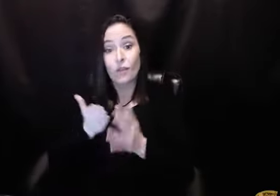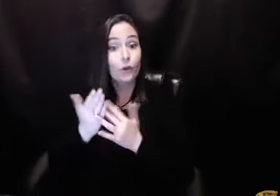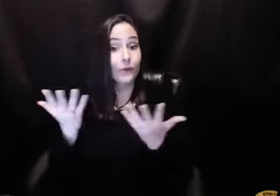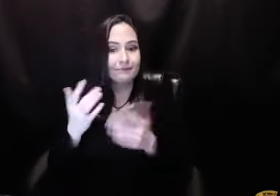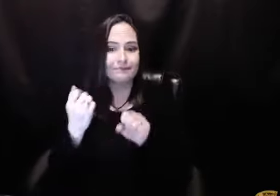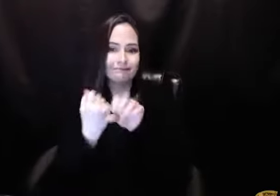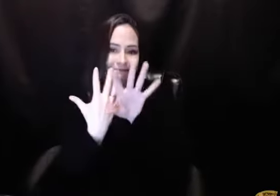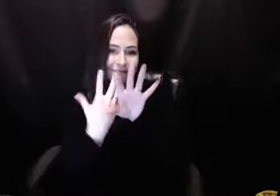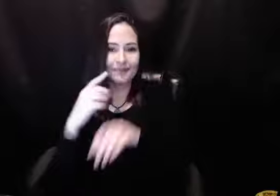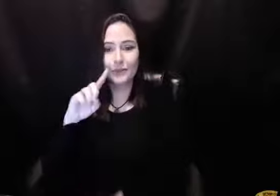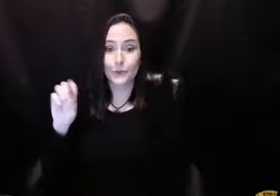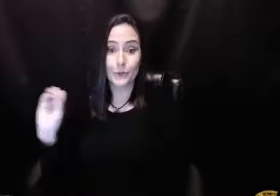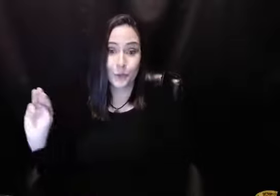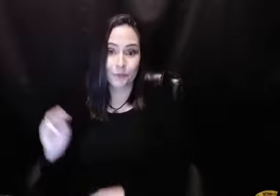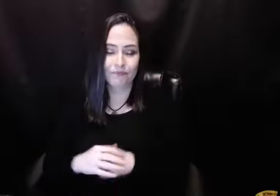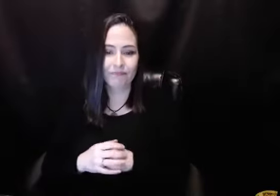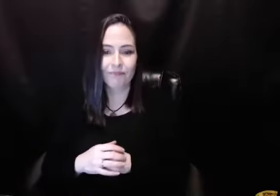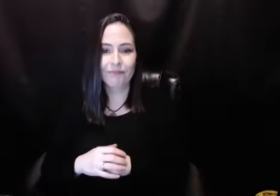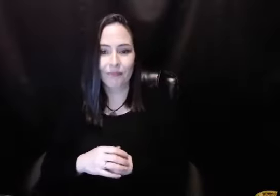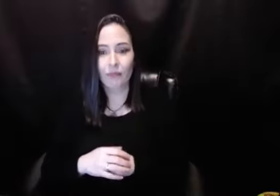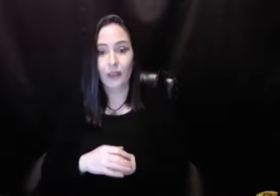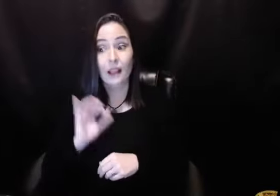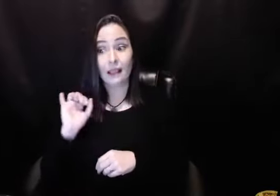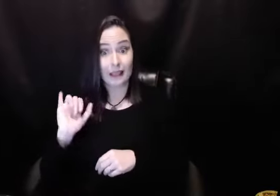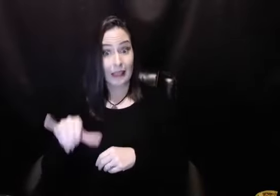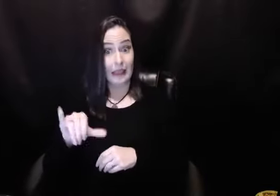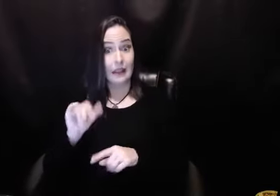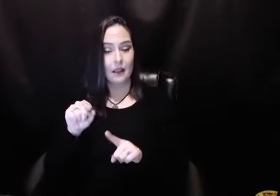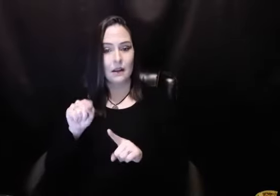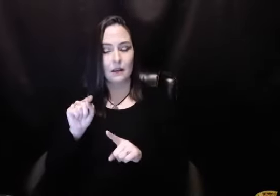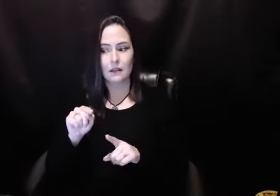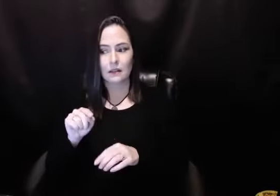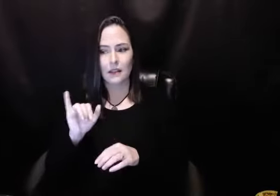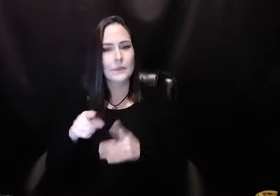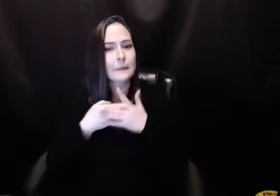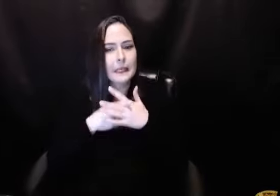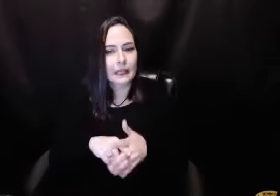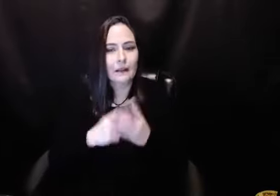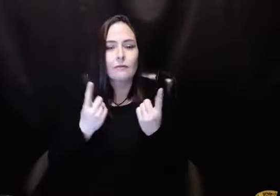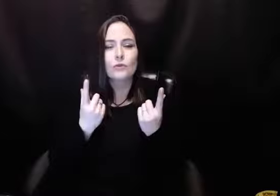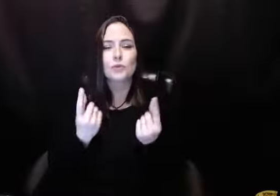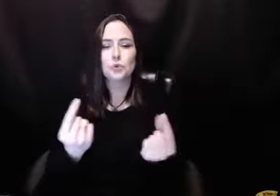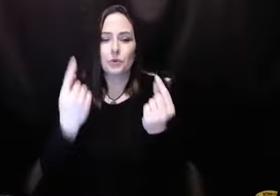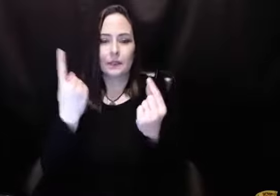11 o'clock her time. Now we do them at 10. Now we do them on Zoom. And it was the beginning